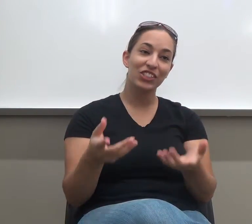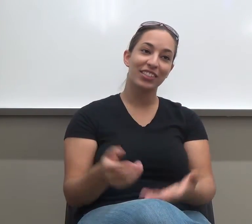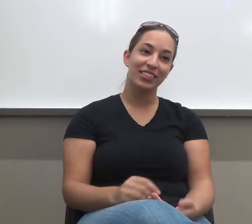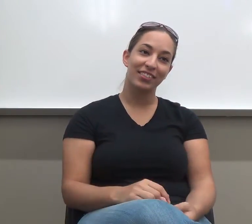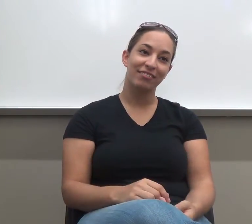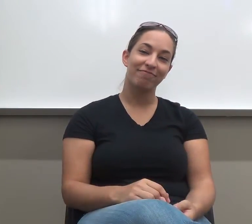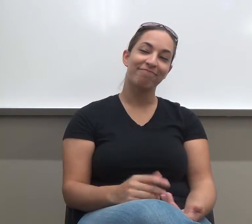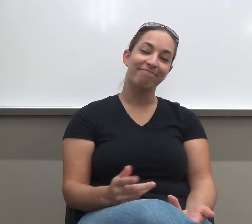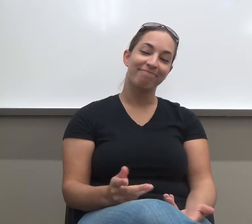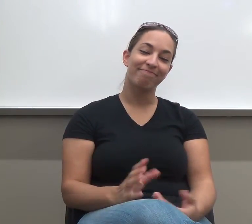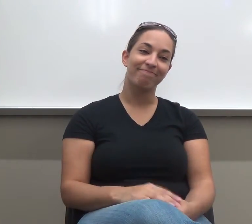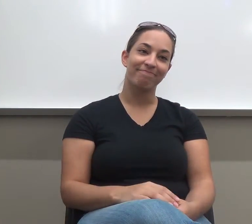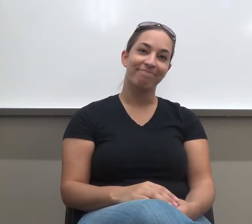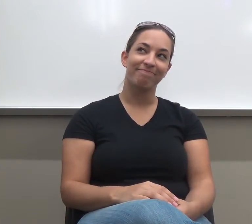This is not easy.